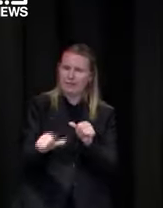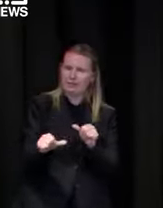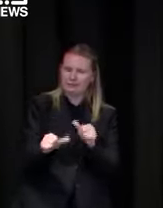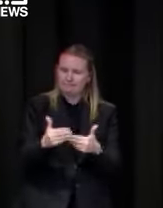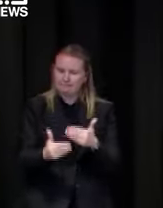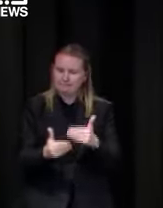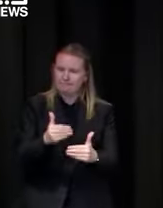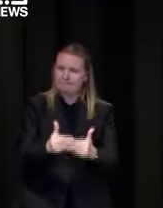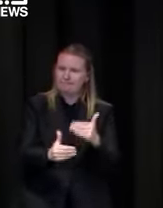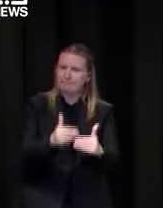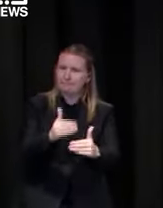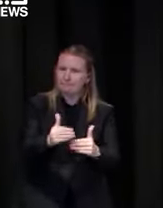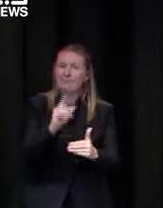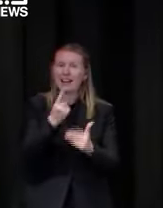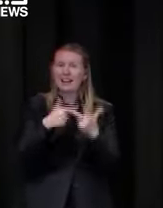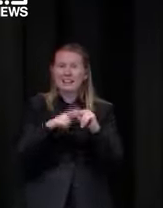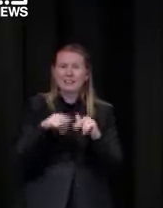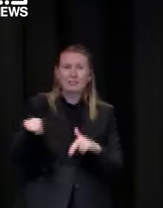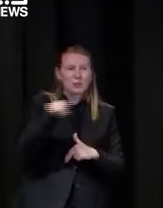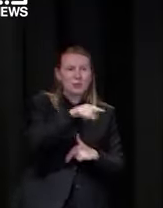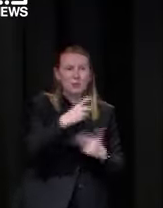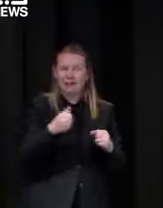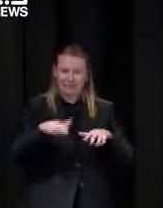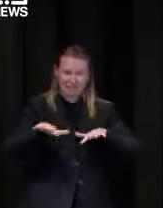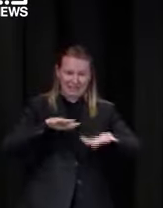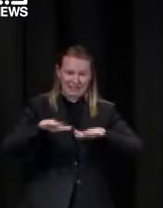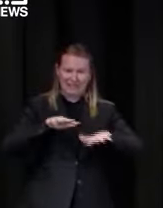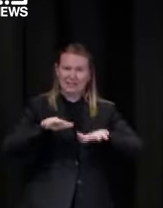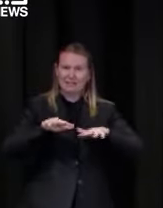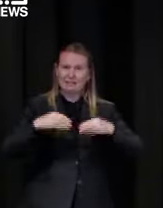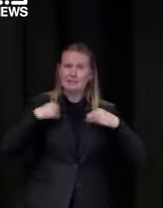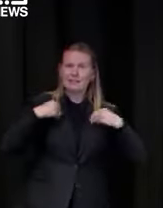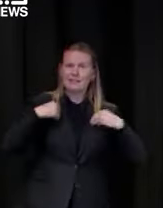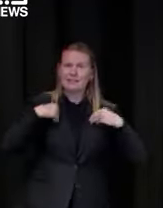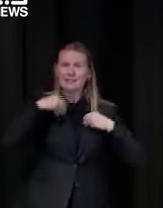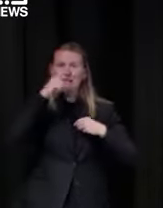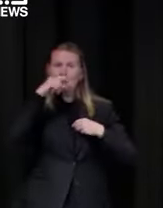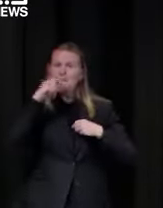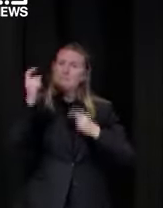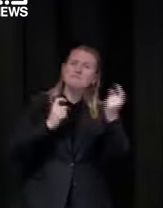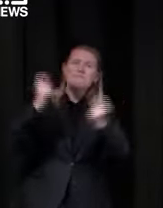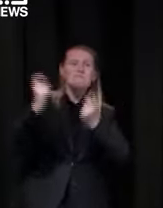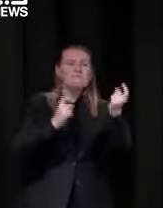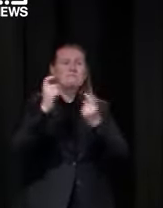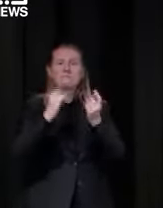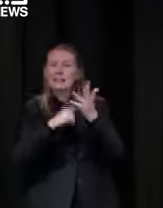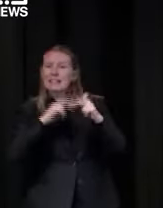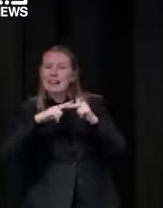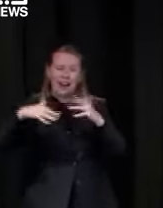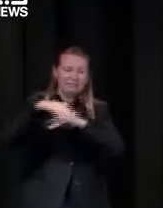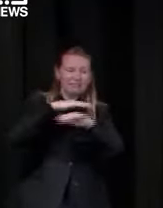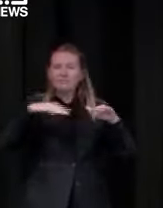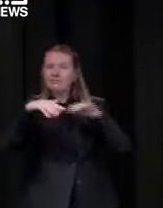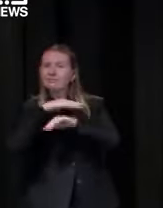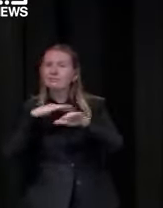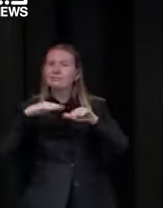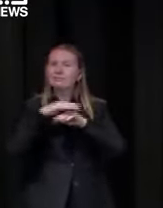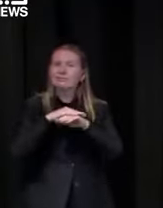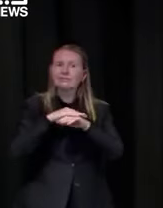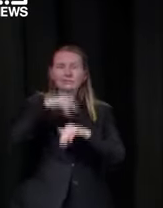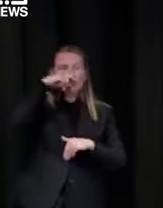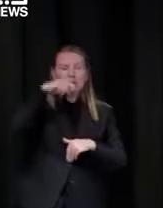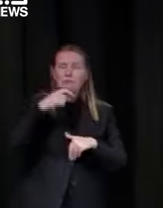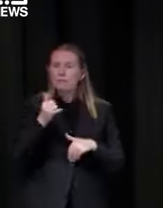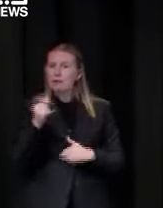it if you've got a busy place where you've got lots of customers coming in and out you've got lots of staff uh you people are not people staying